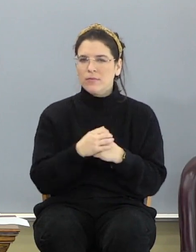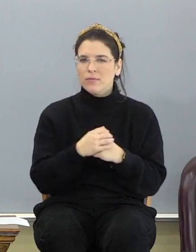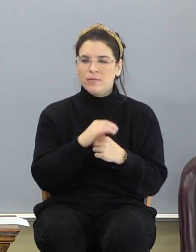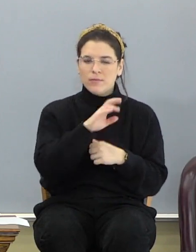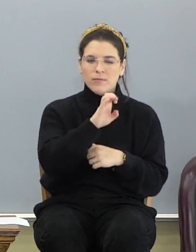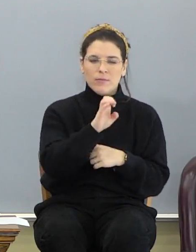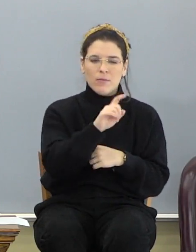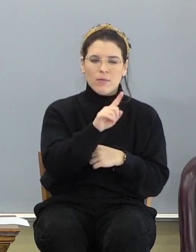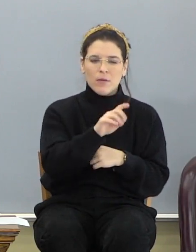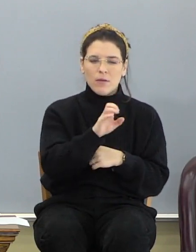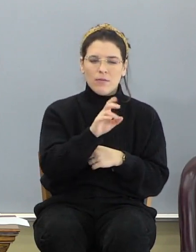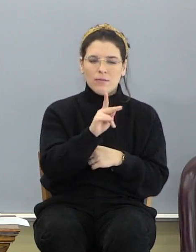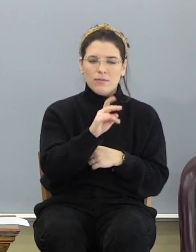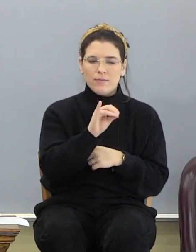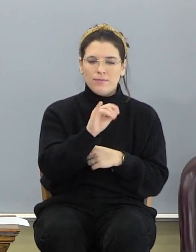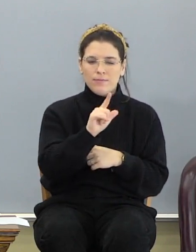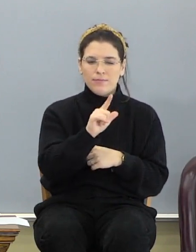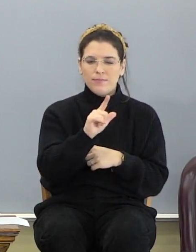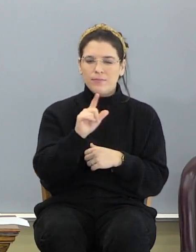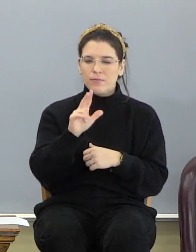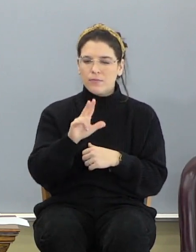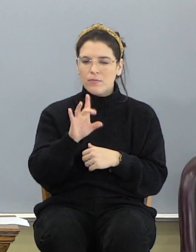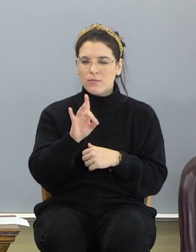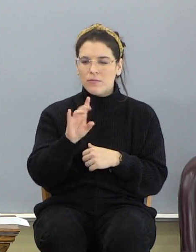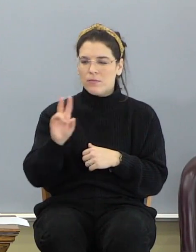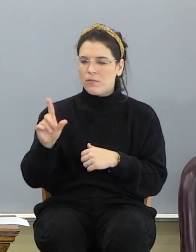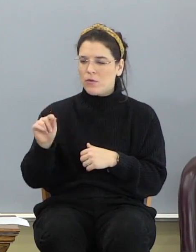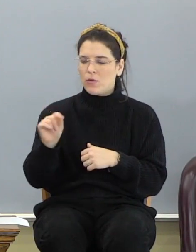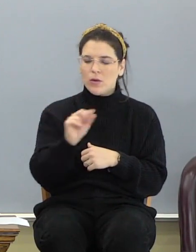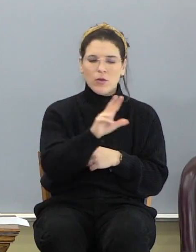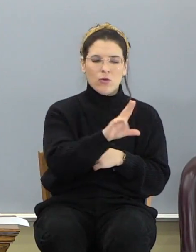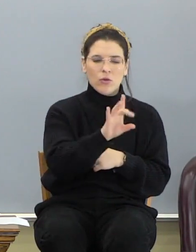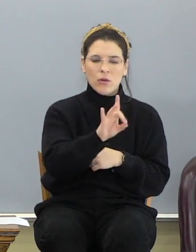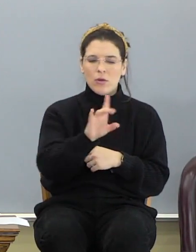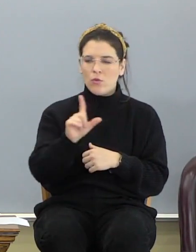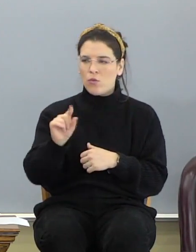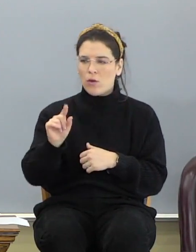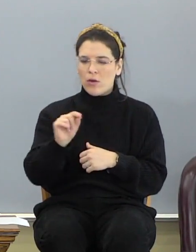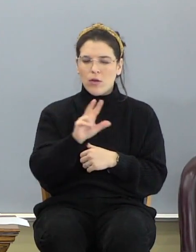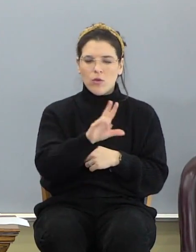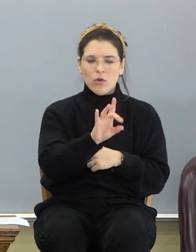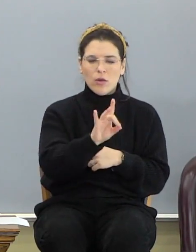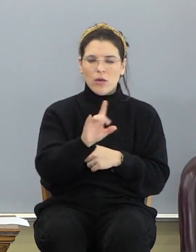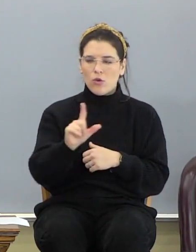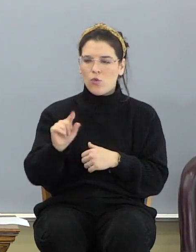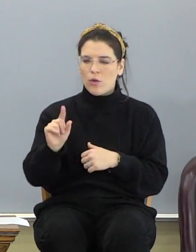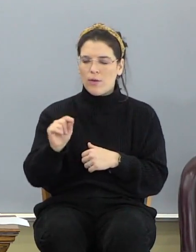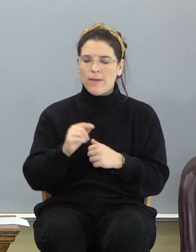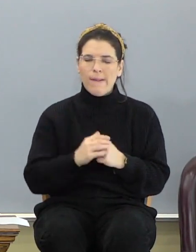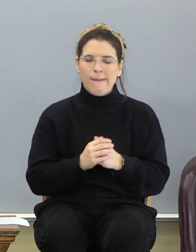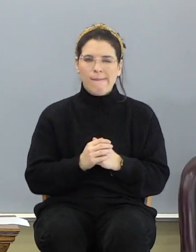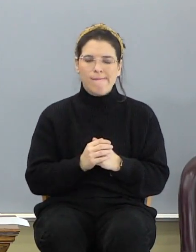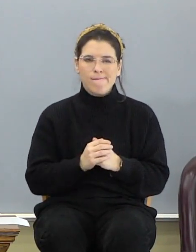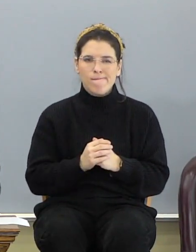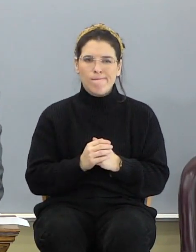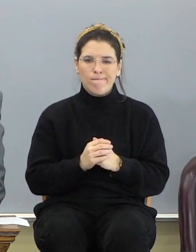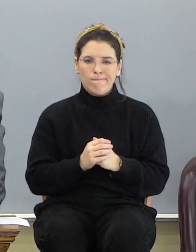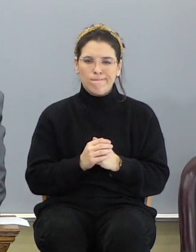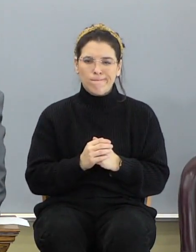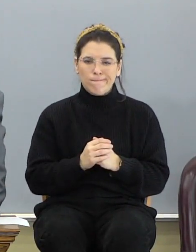Ezekiel chapter 38, verse number 20. I just want you to see that the Bible does cause these things this way.